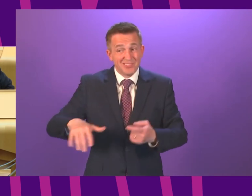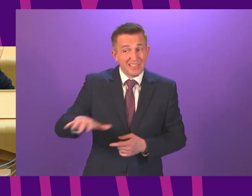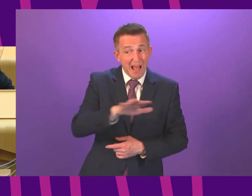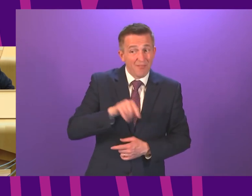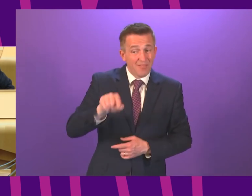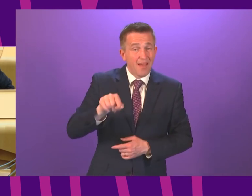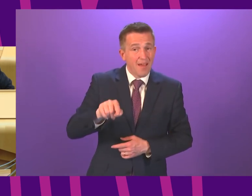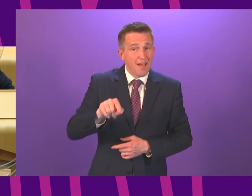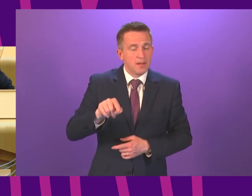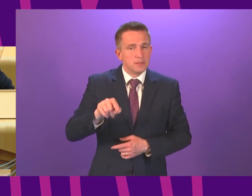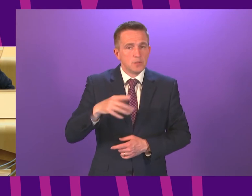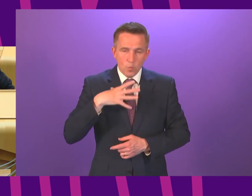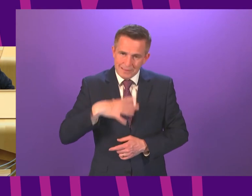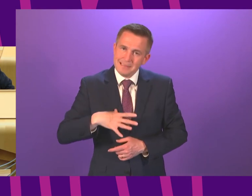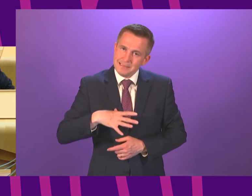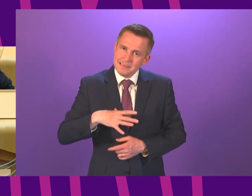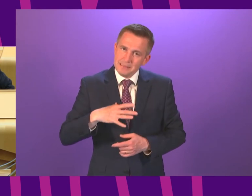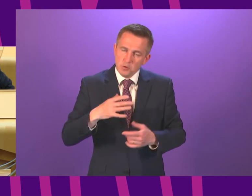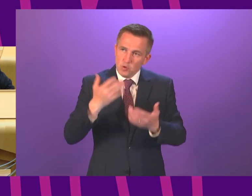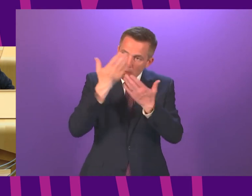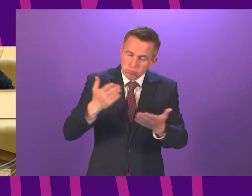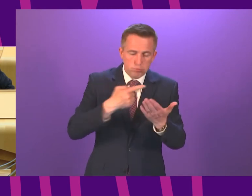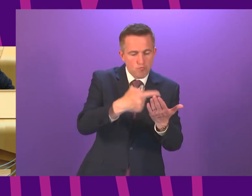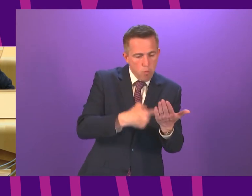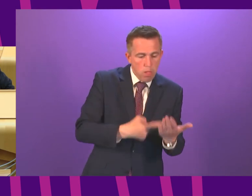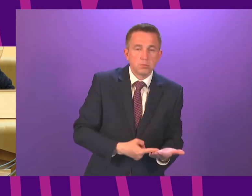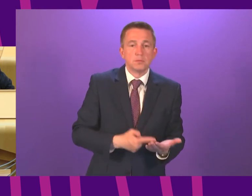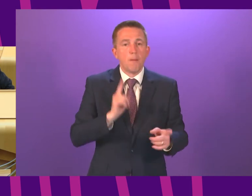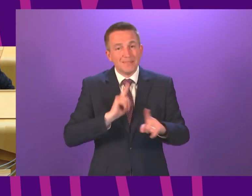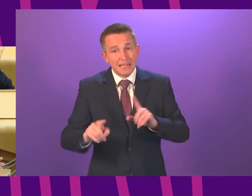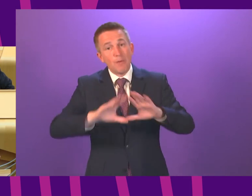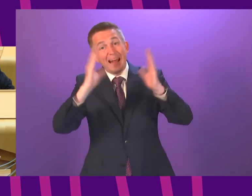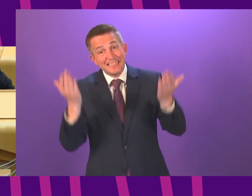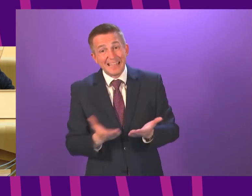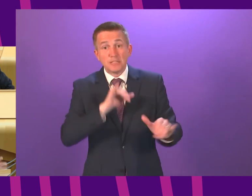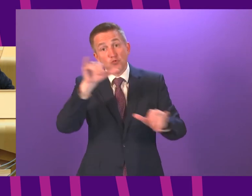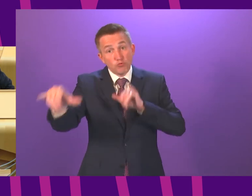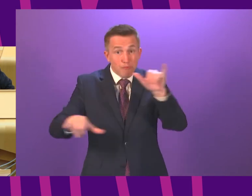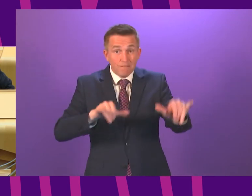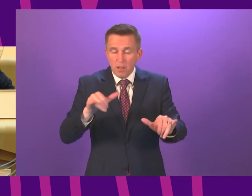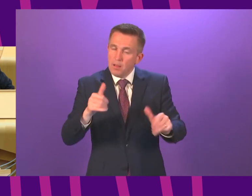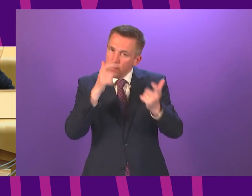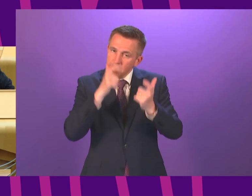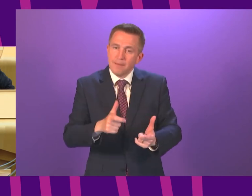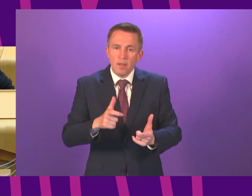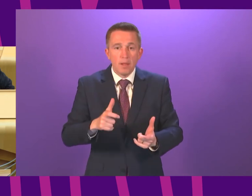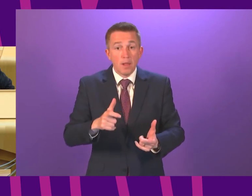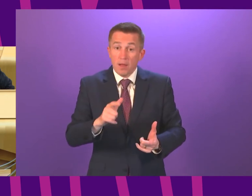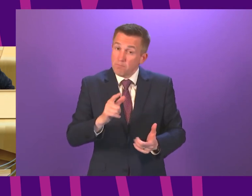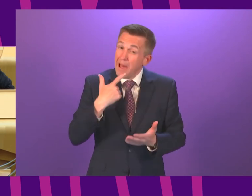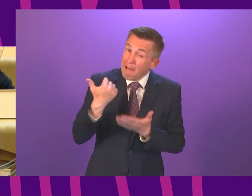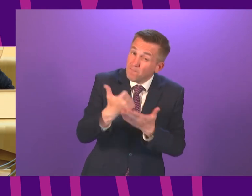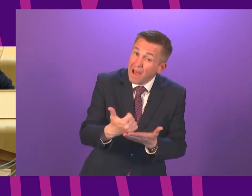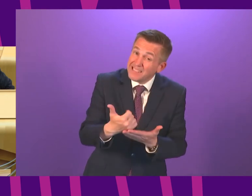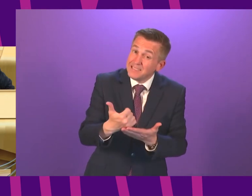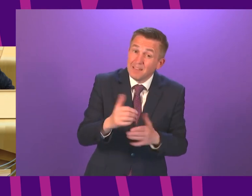continuing to abide by all of these rules particularly around international travel is important my advice remains to people unless it